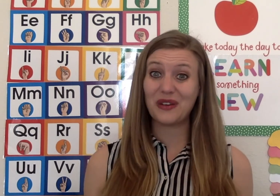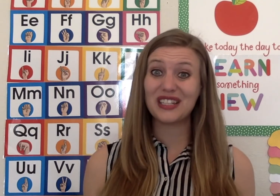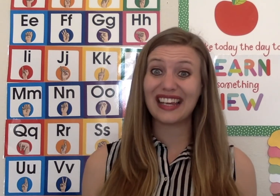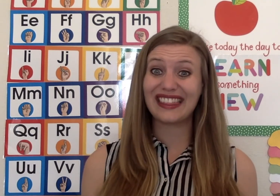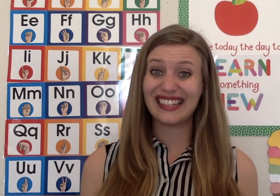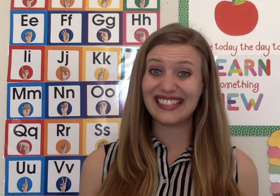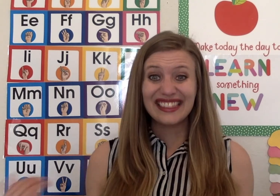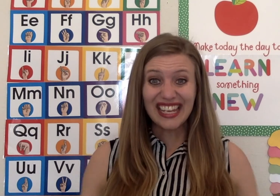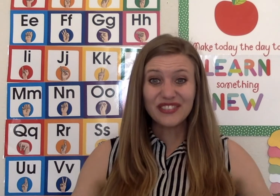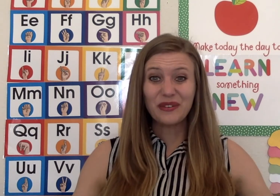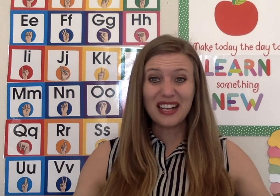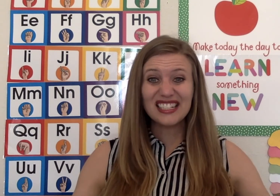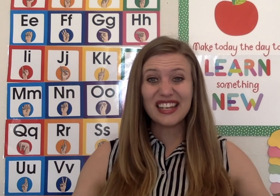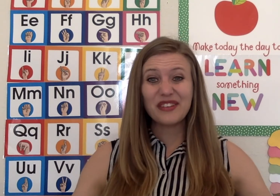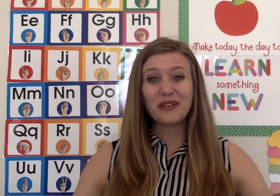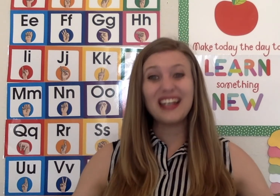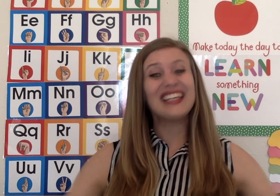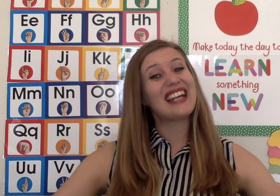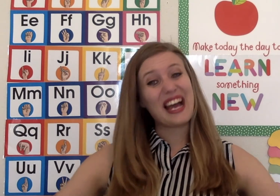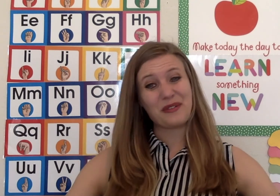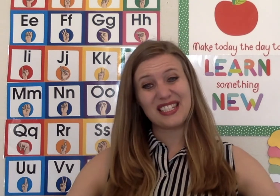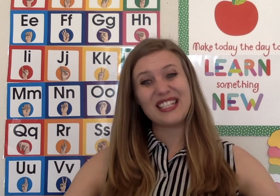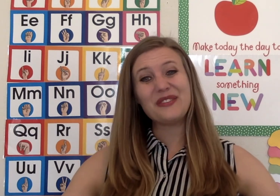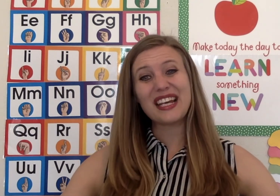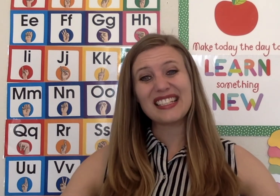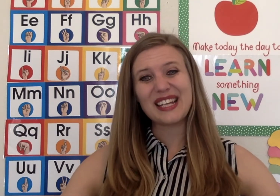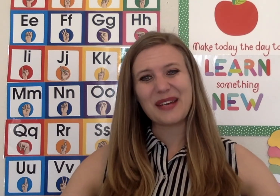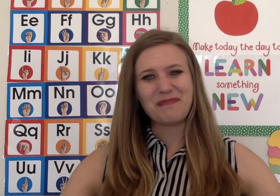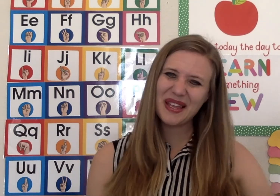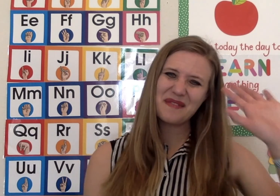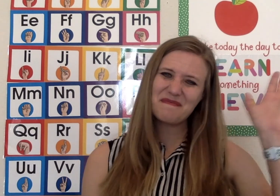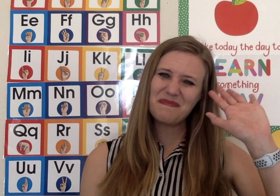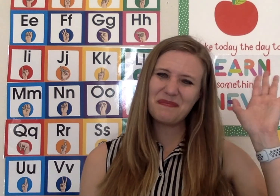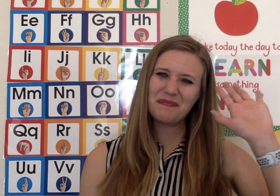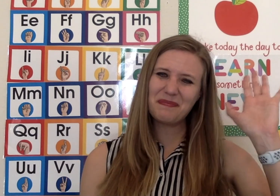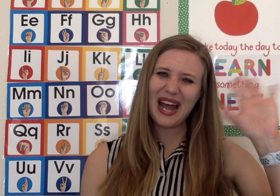like this. Thanks for watching everyone and I will see you next time. Bye!